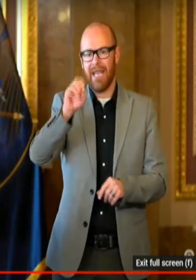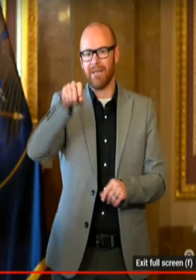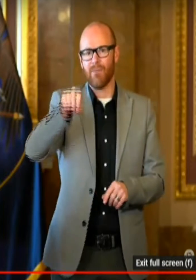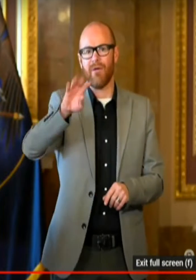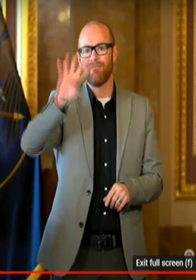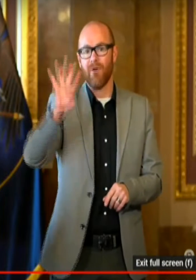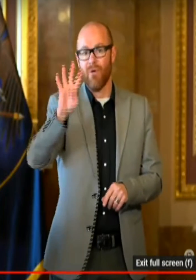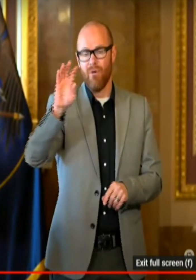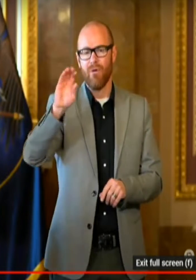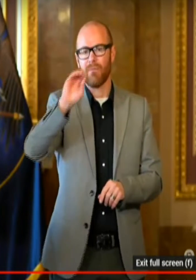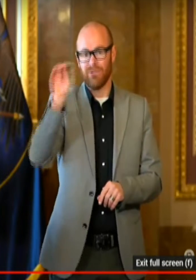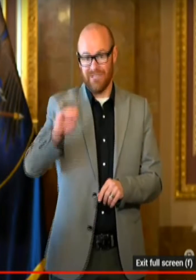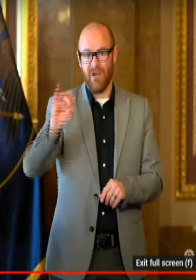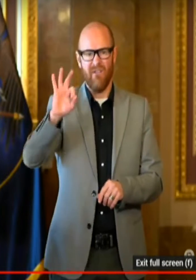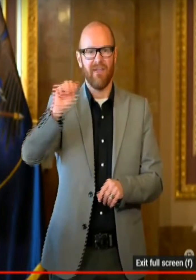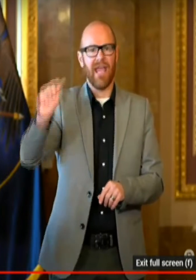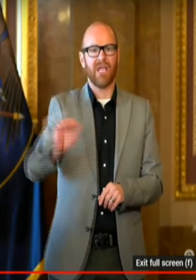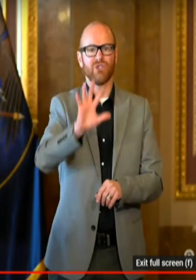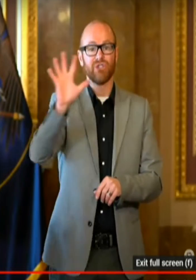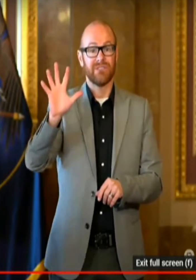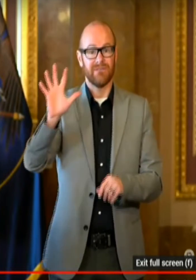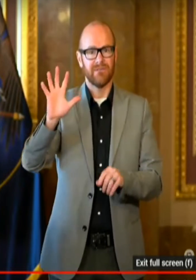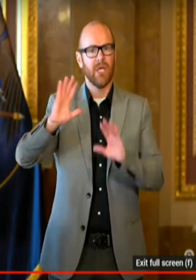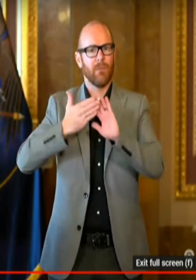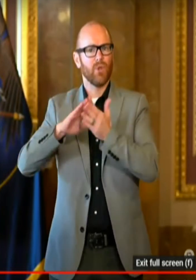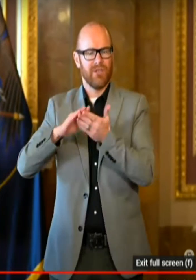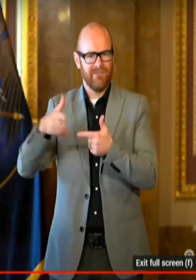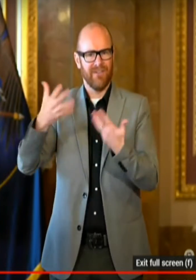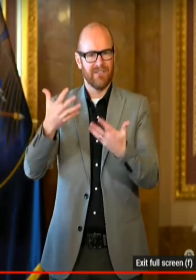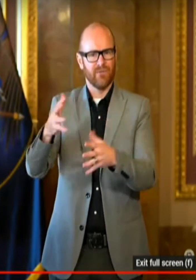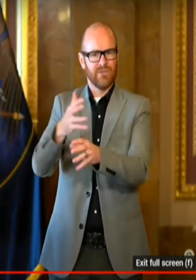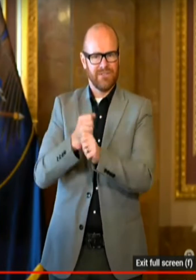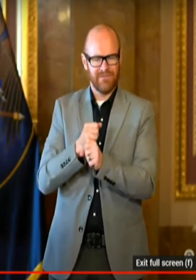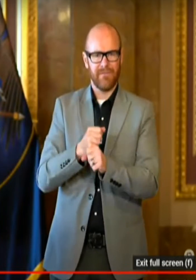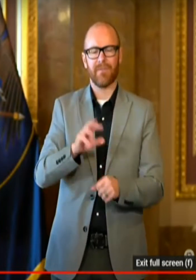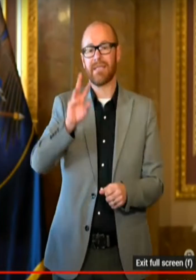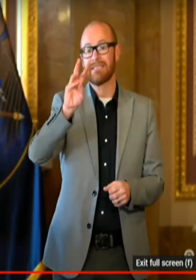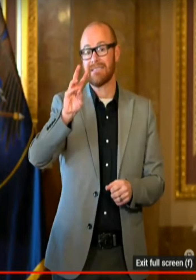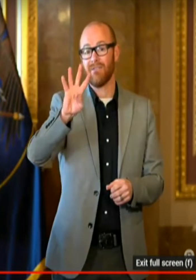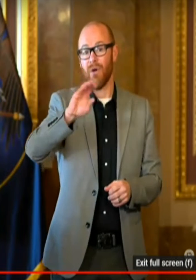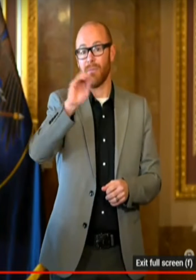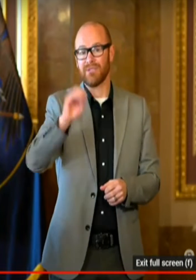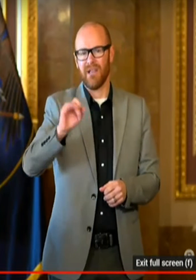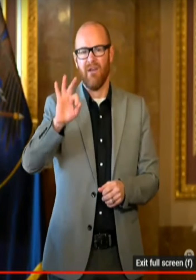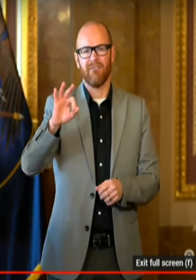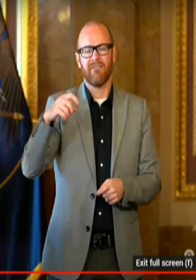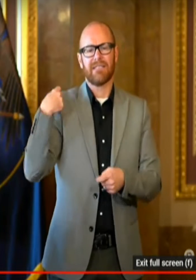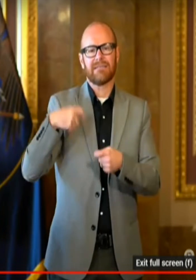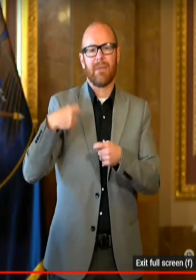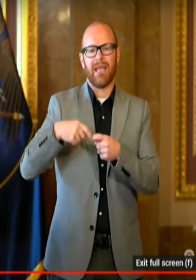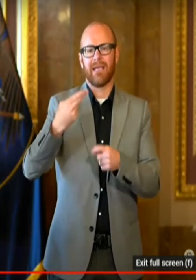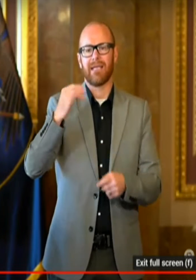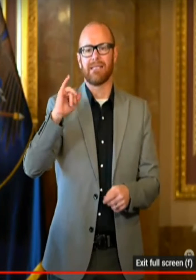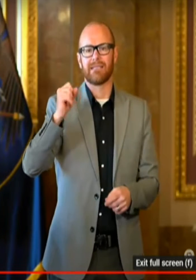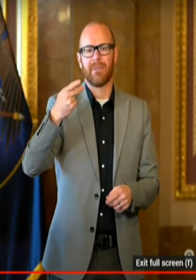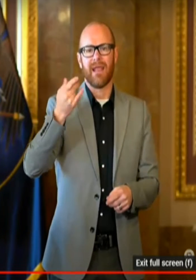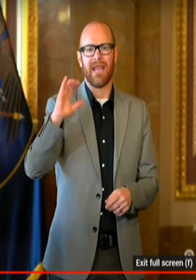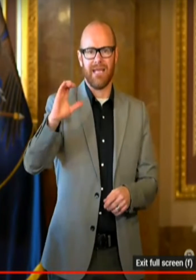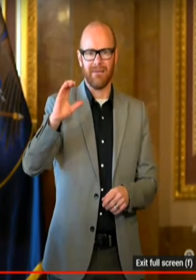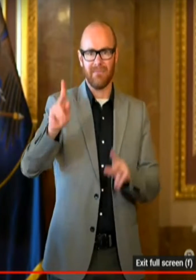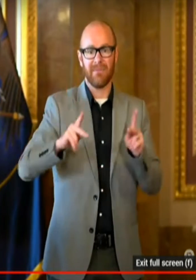have received at least one dose of the vaccine. 64% of eligible Hispanics have received it, at least one dose.